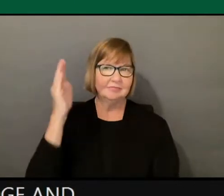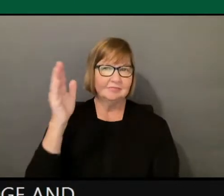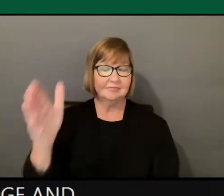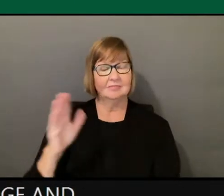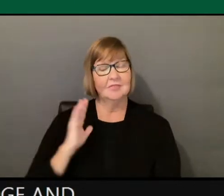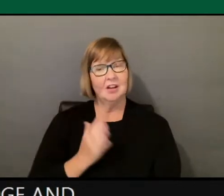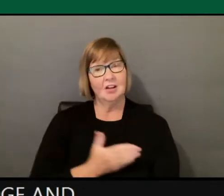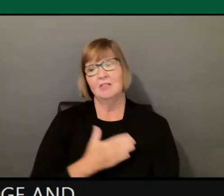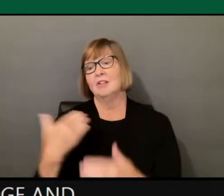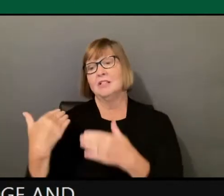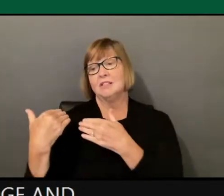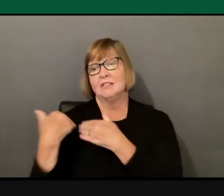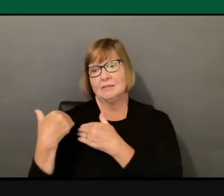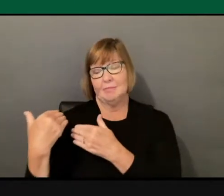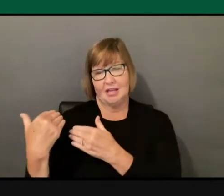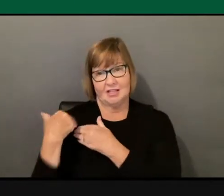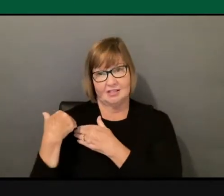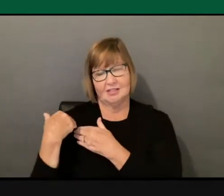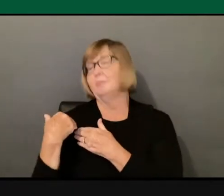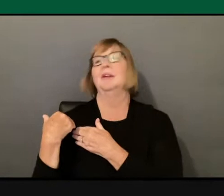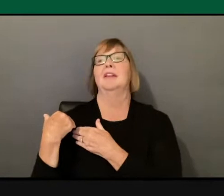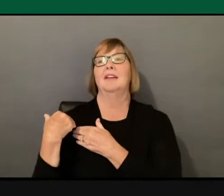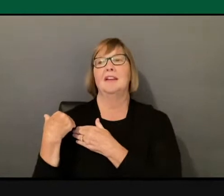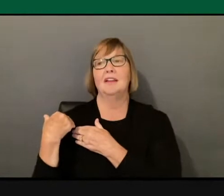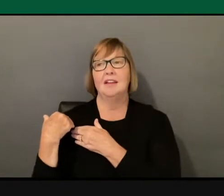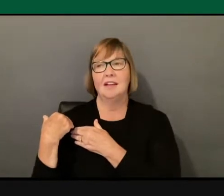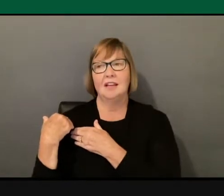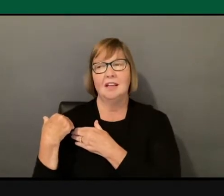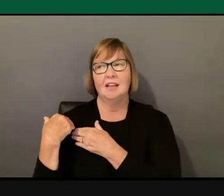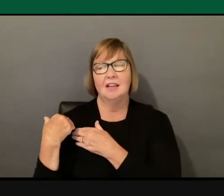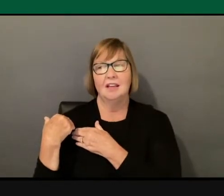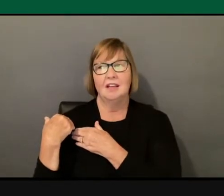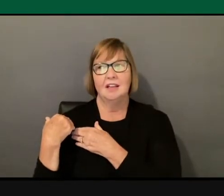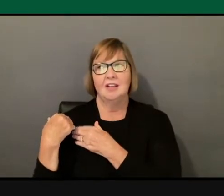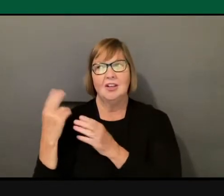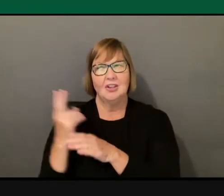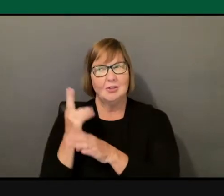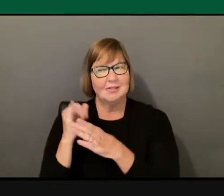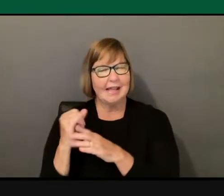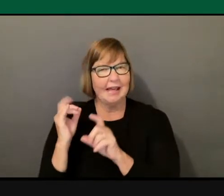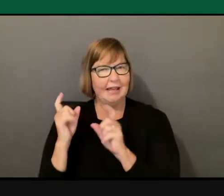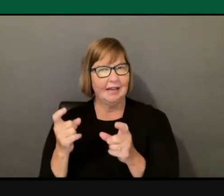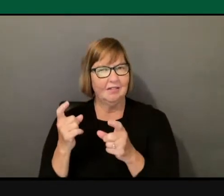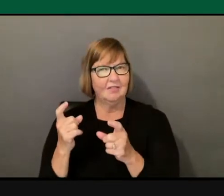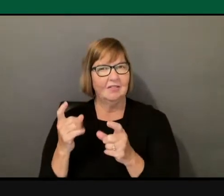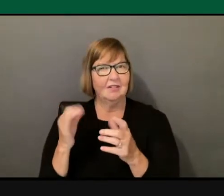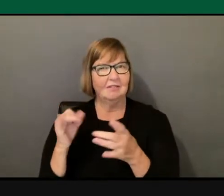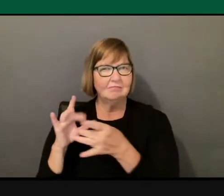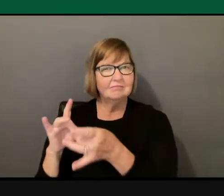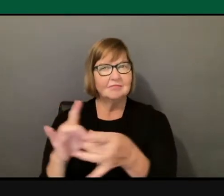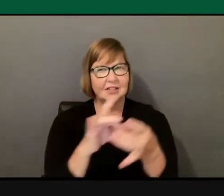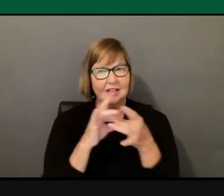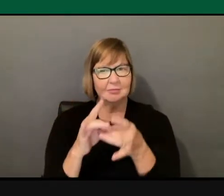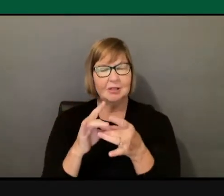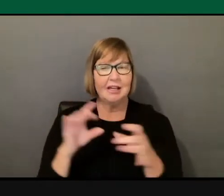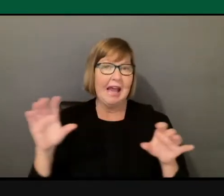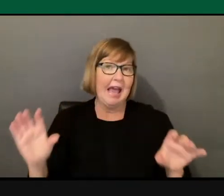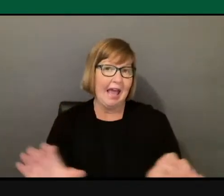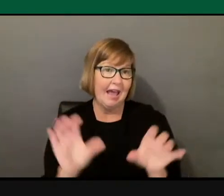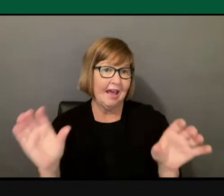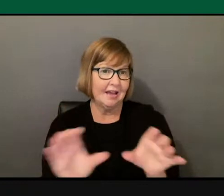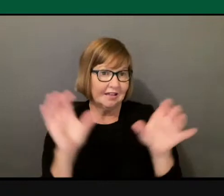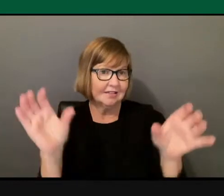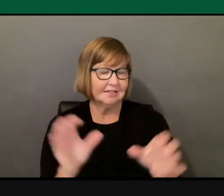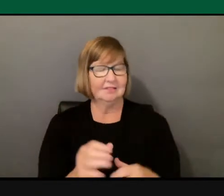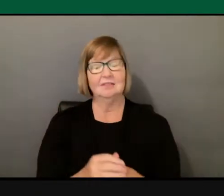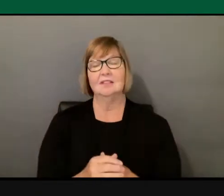take what they have gifted us to collaboratively act. One way we will do this